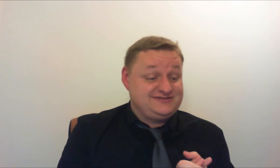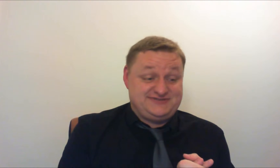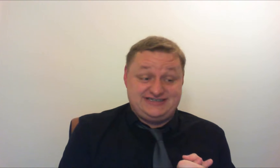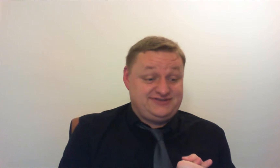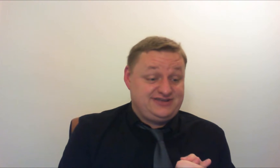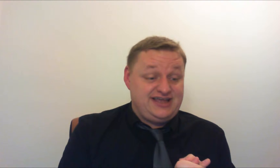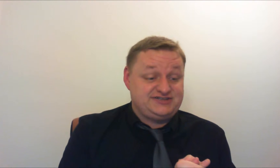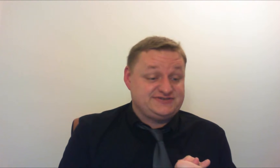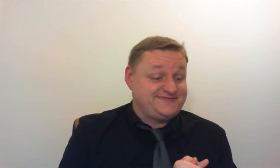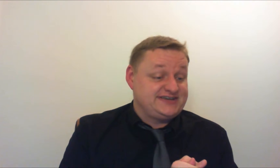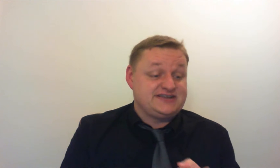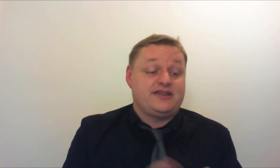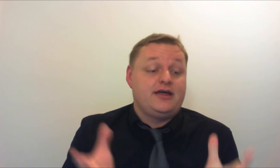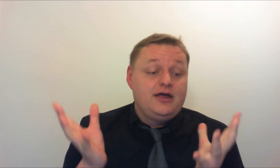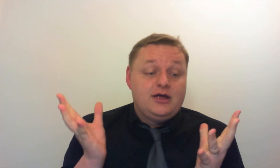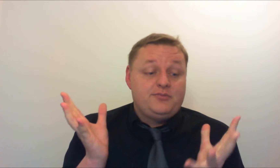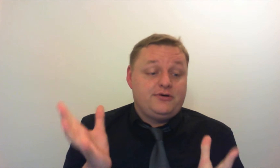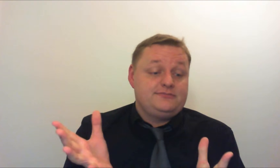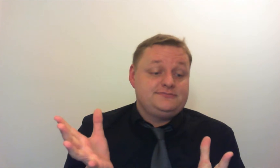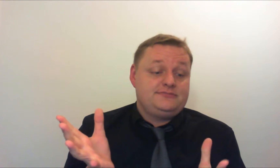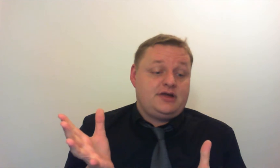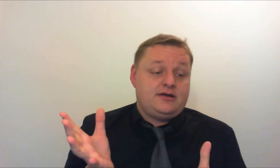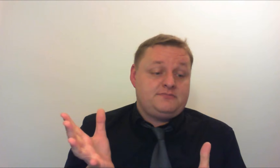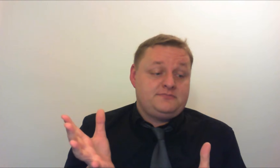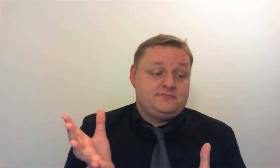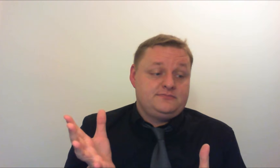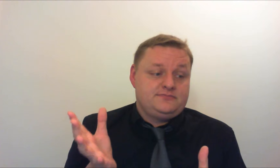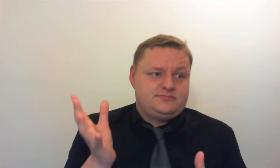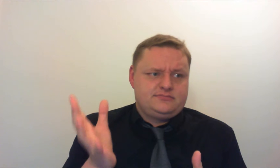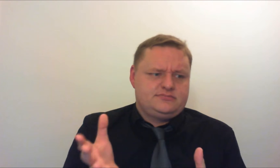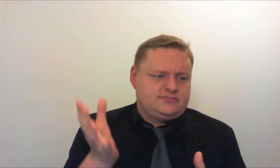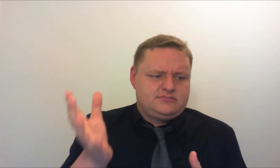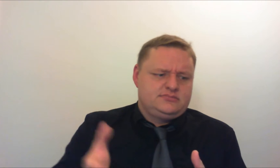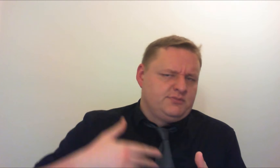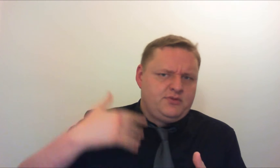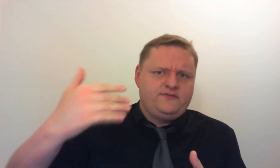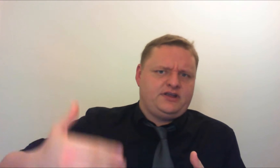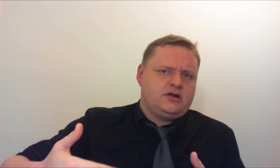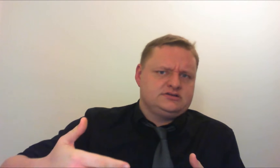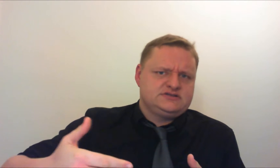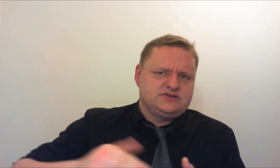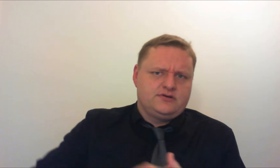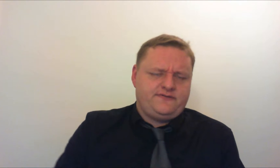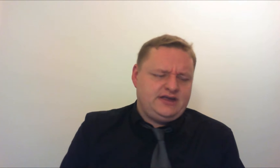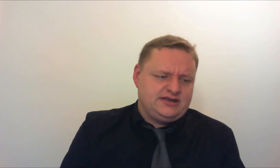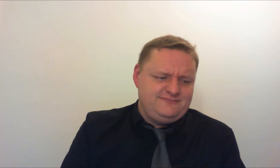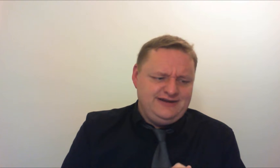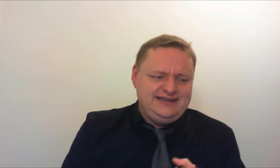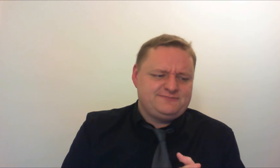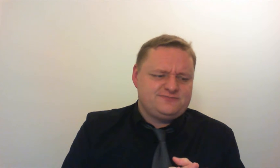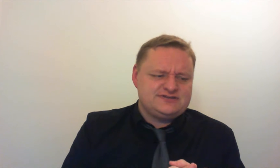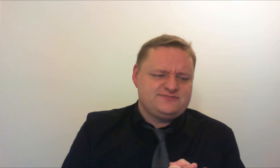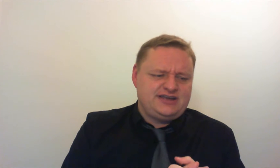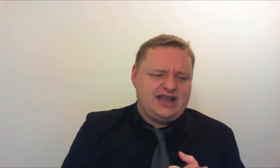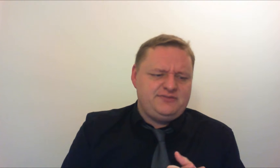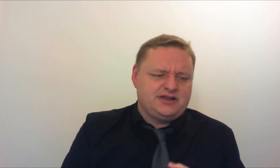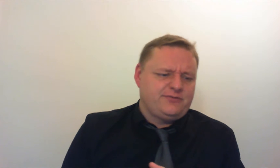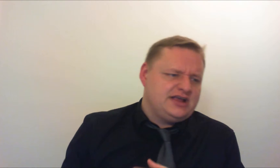particularly with the lectures and things like that but the movie done sort of thing it really wasn't really getting anywhere